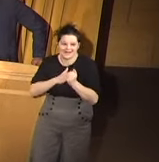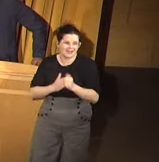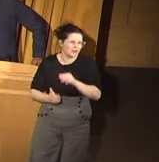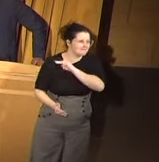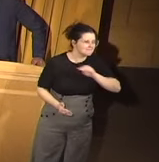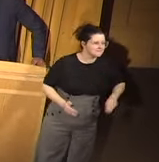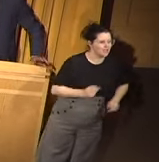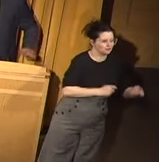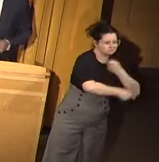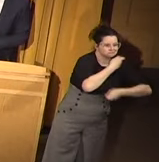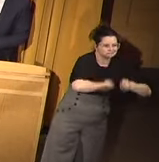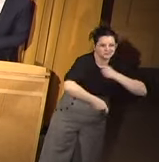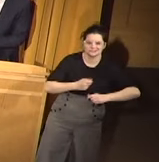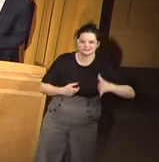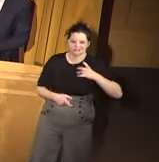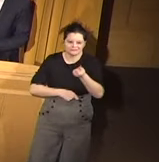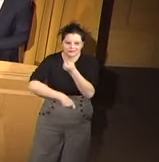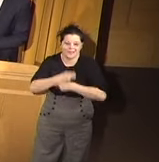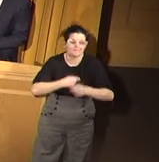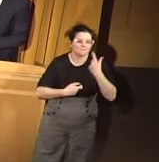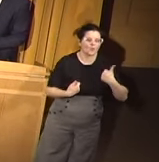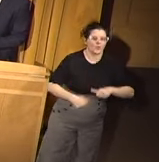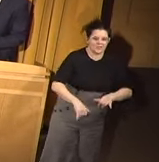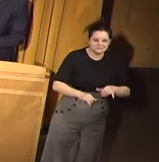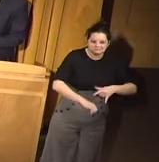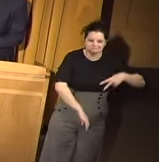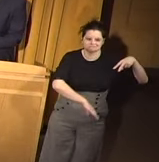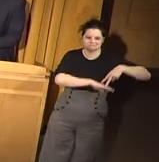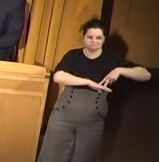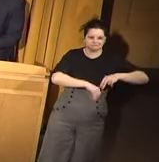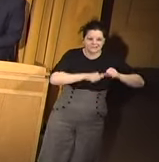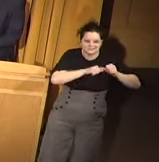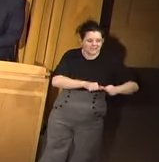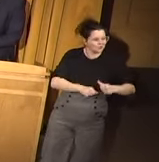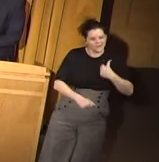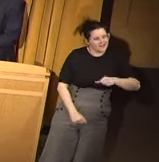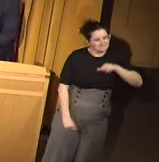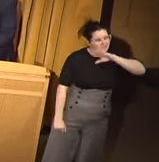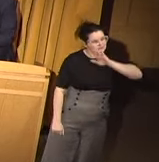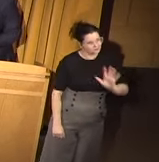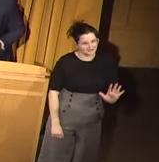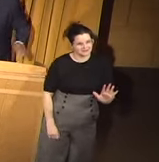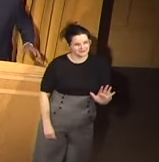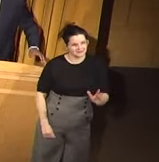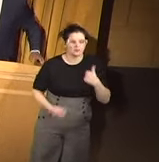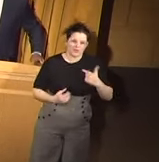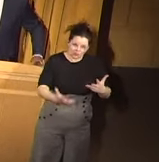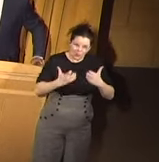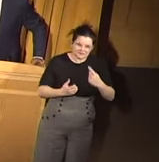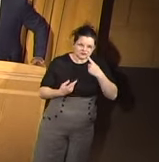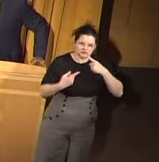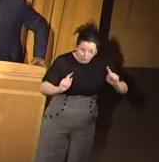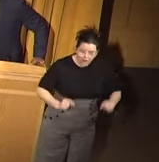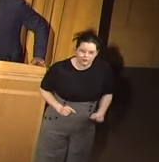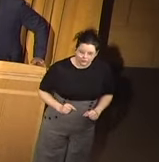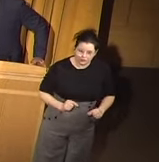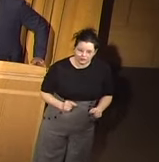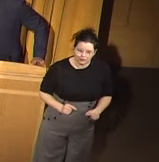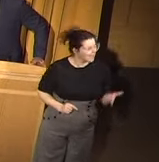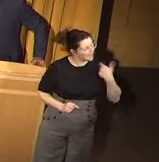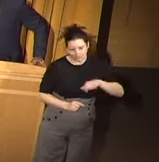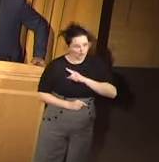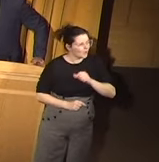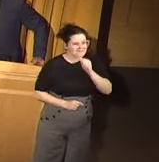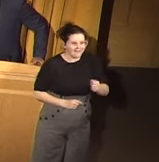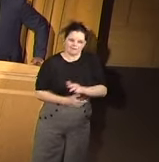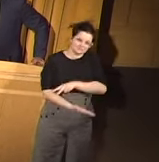and go. Chiefs came and gone. But we're still here. We're not frustrated. We want this to work. And we're not